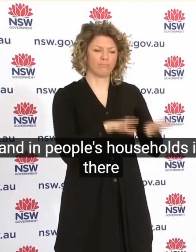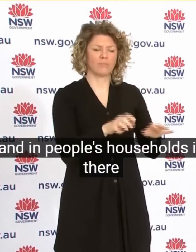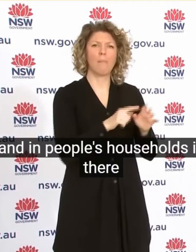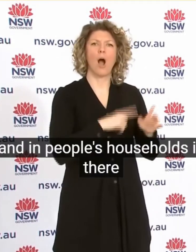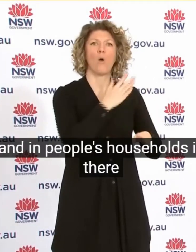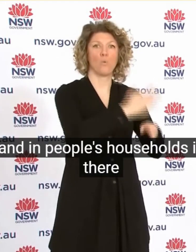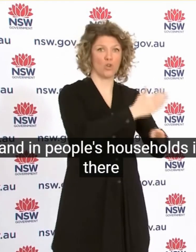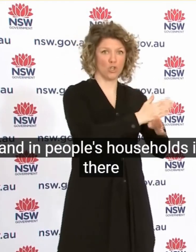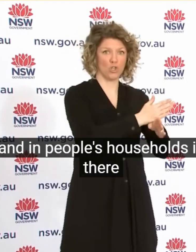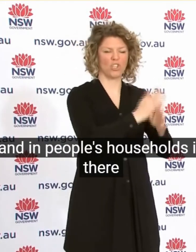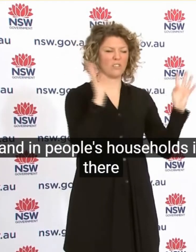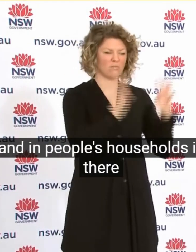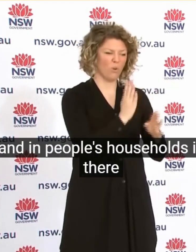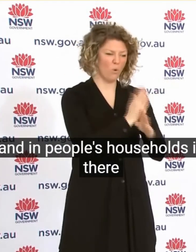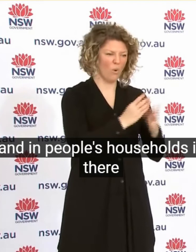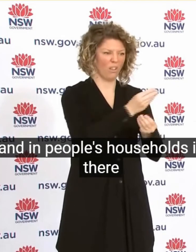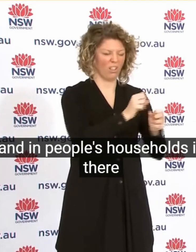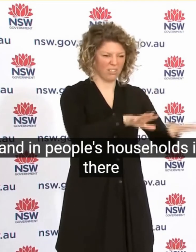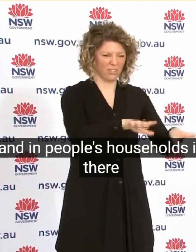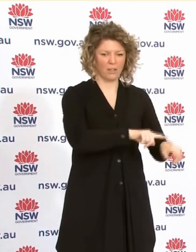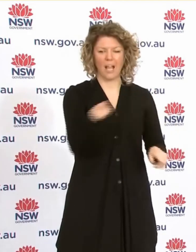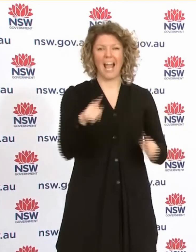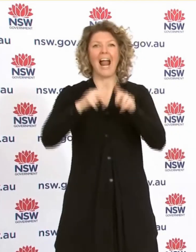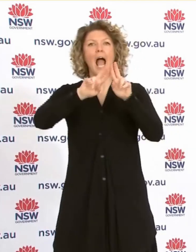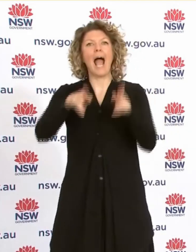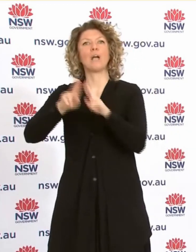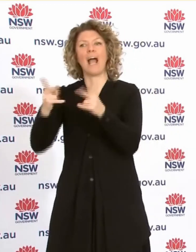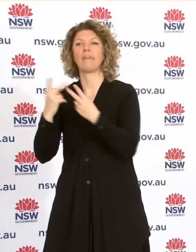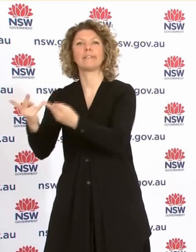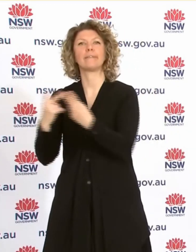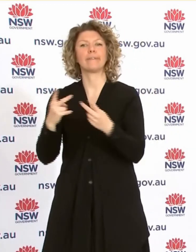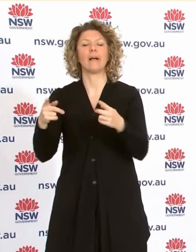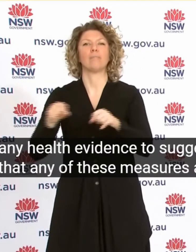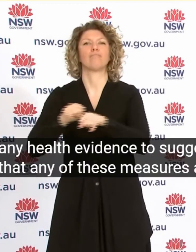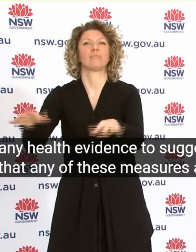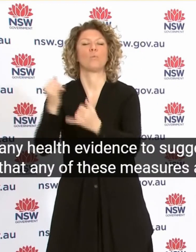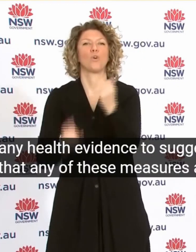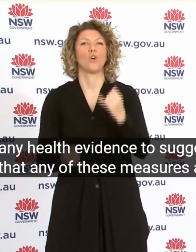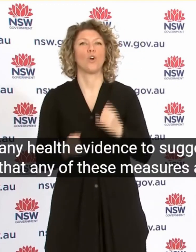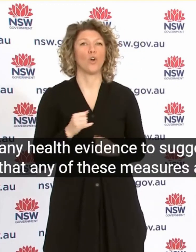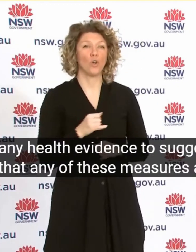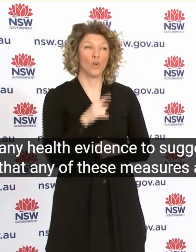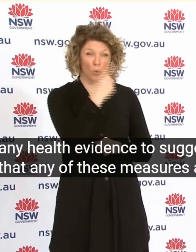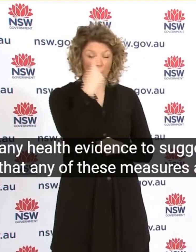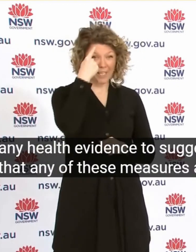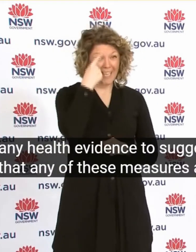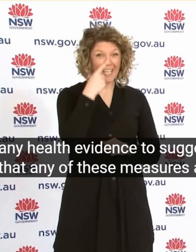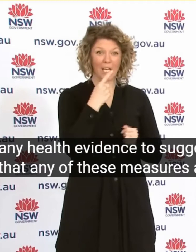And In People's Households Is There Any Health Evidence To Suggest That Any Of These Measures Are Going To Reduce That Spread